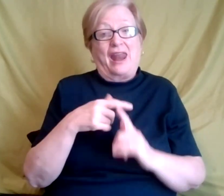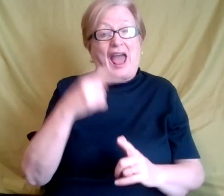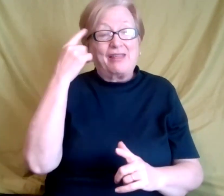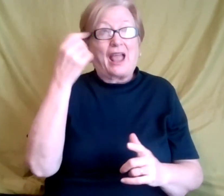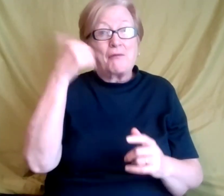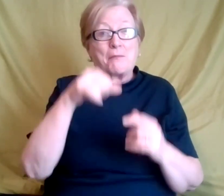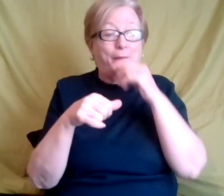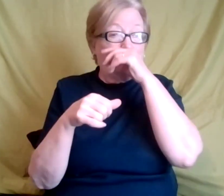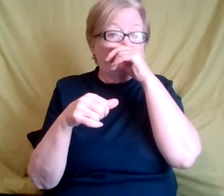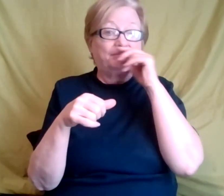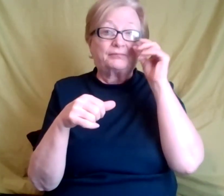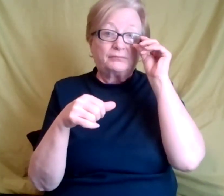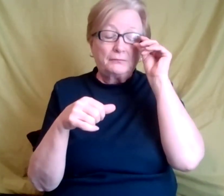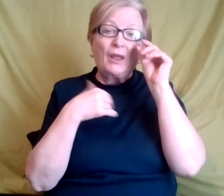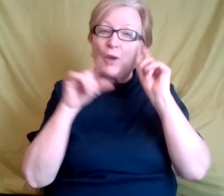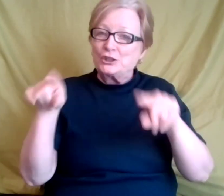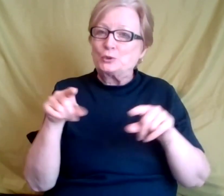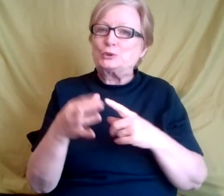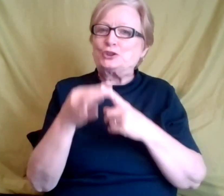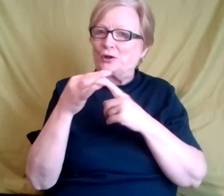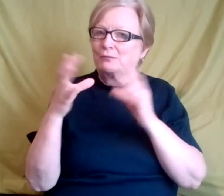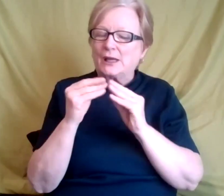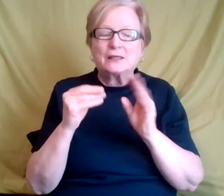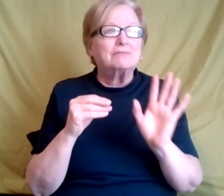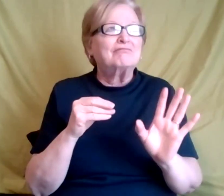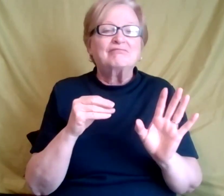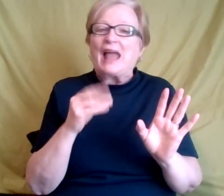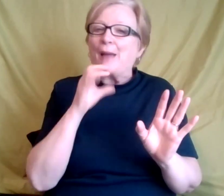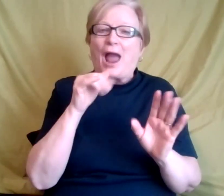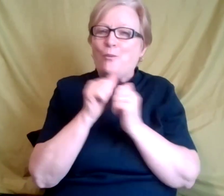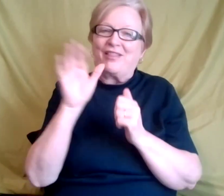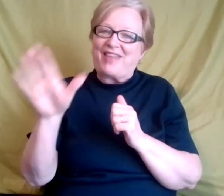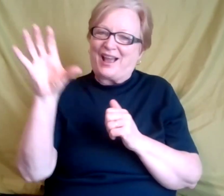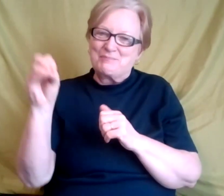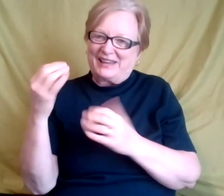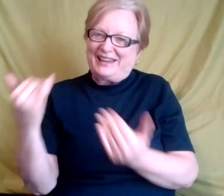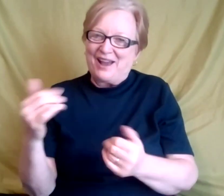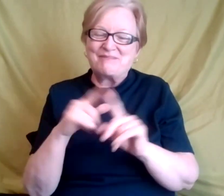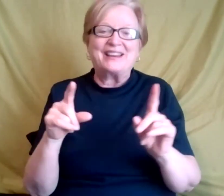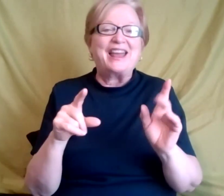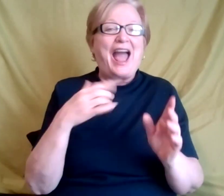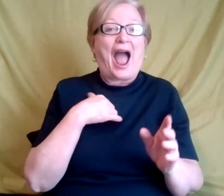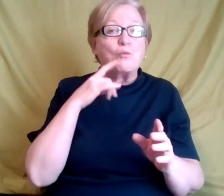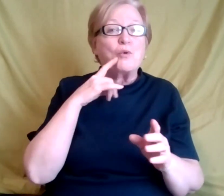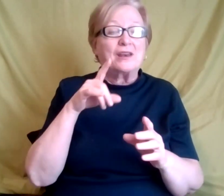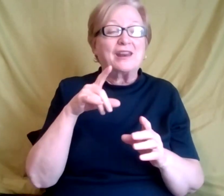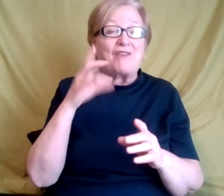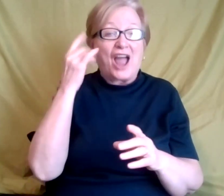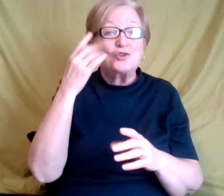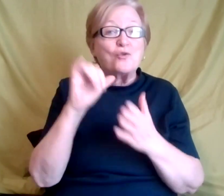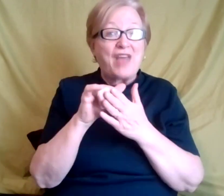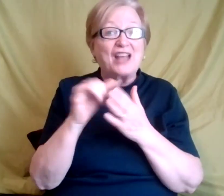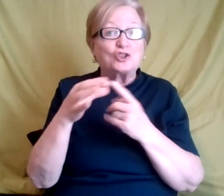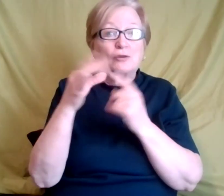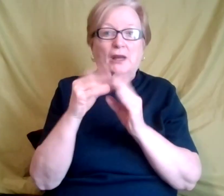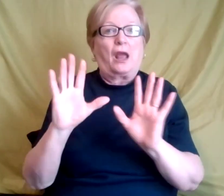meetings and I'm not with those employees anymore, but yeah, I will call in sick because I did